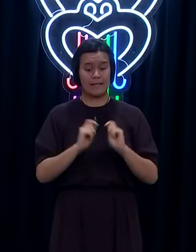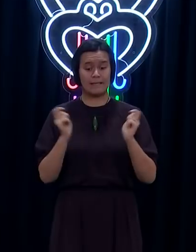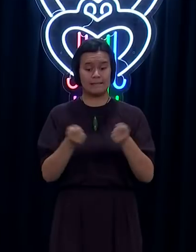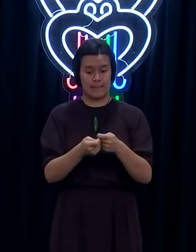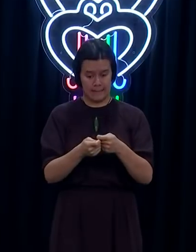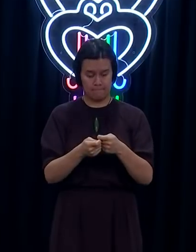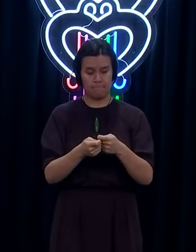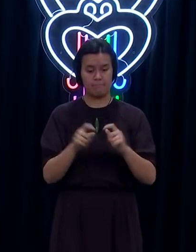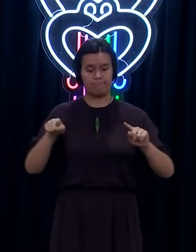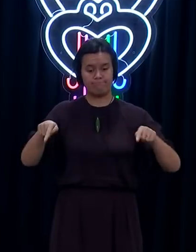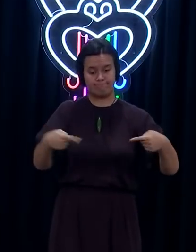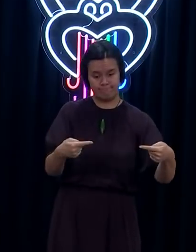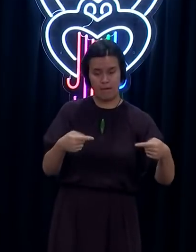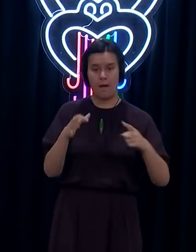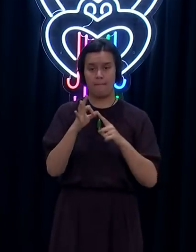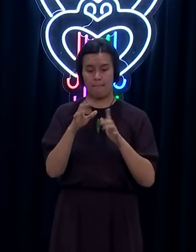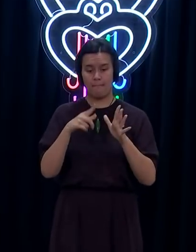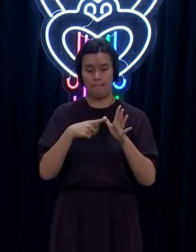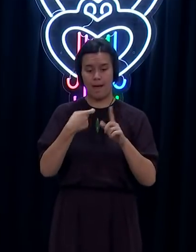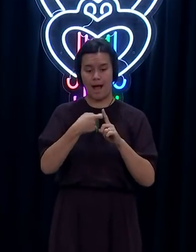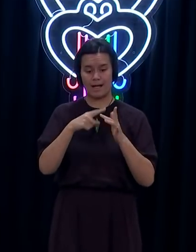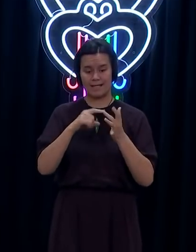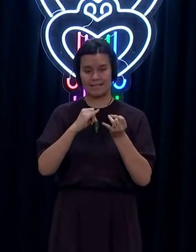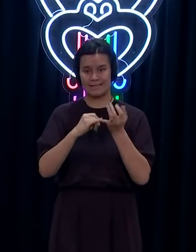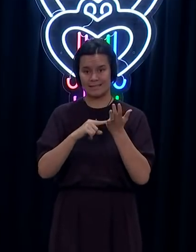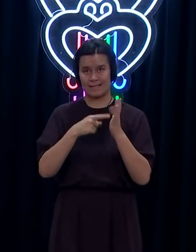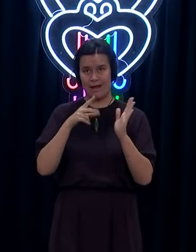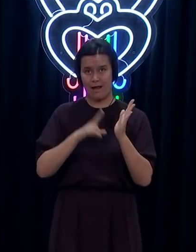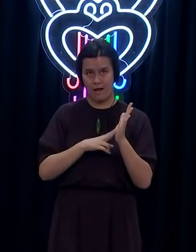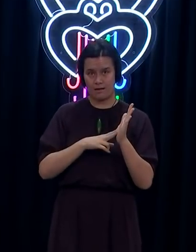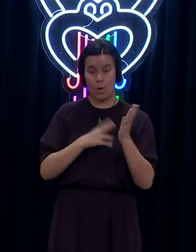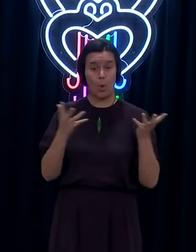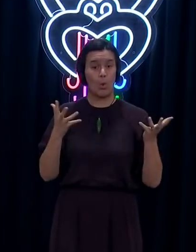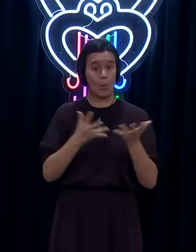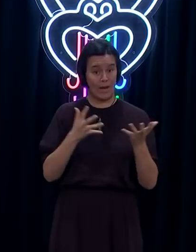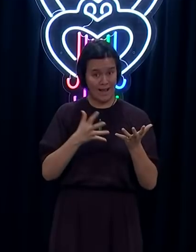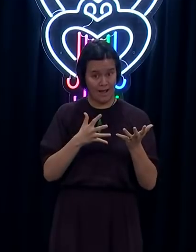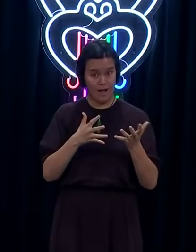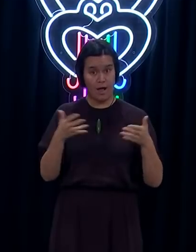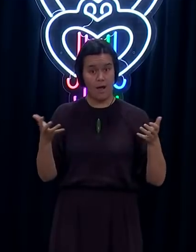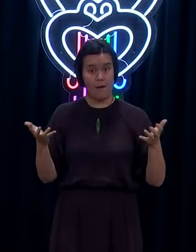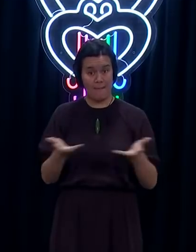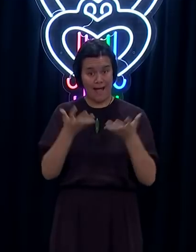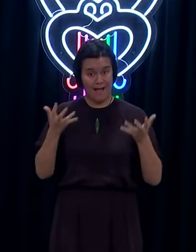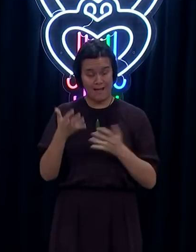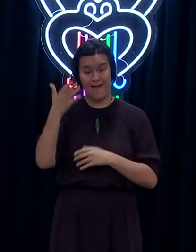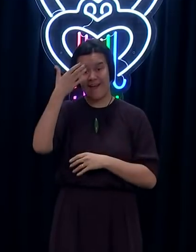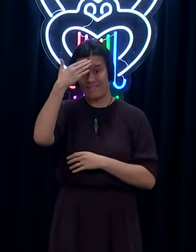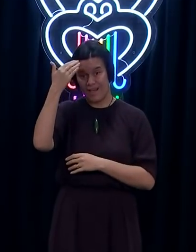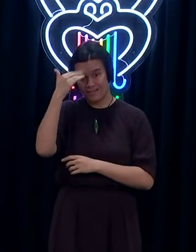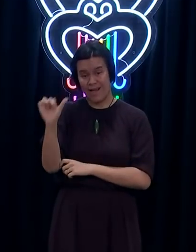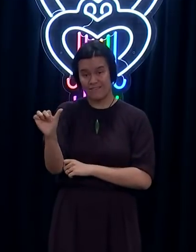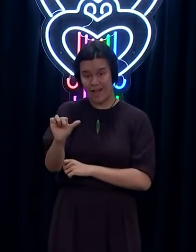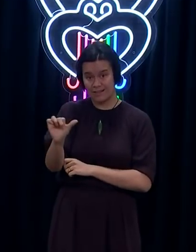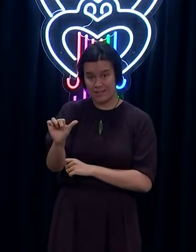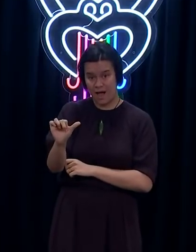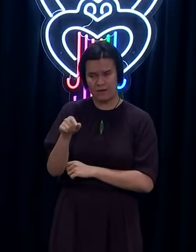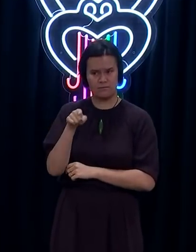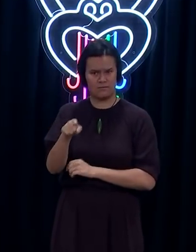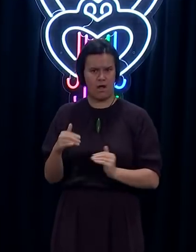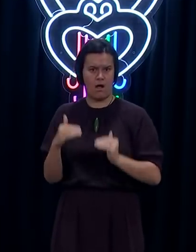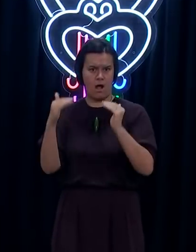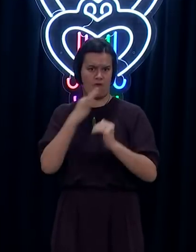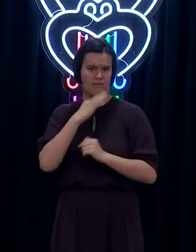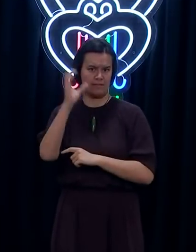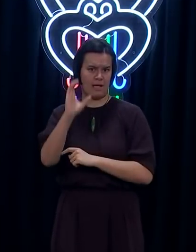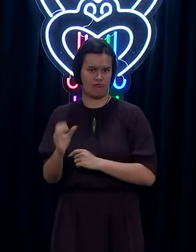Afghanistan, both ISIS, Taliban are active there. It's on the extreme risk list. I mean what do you think more generally